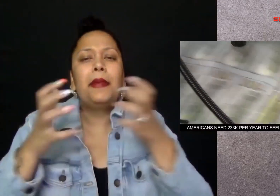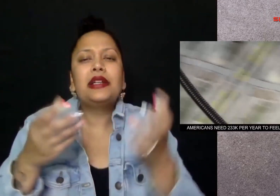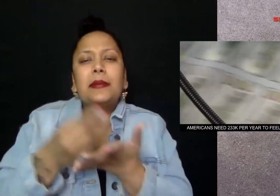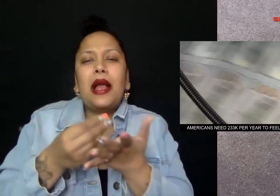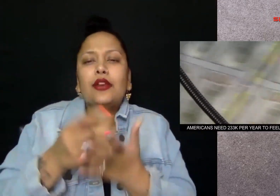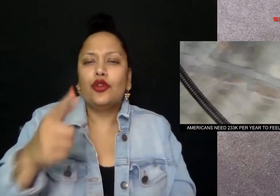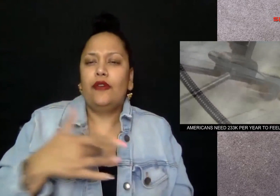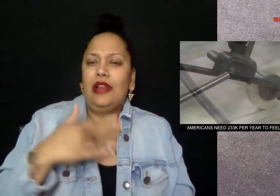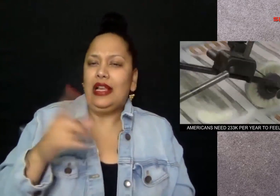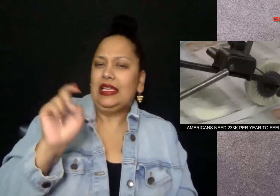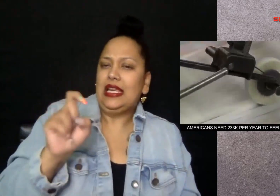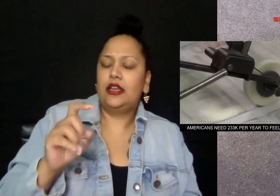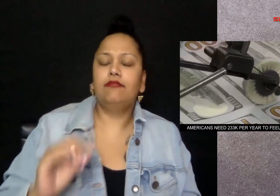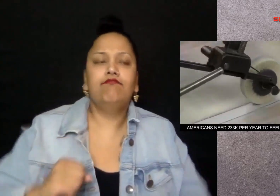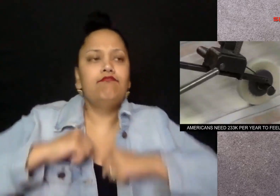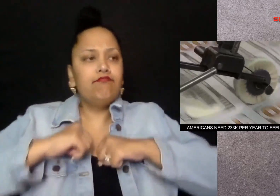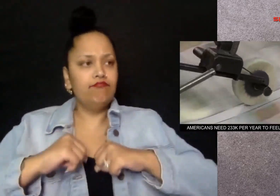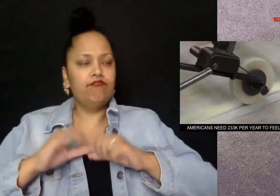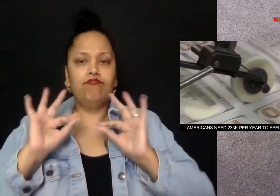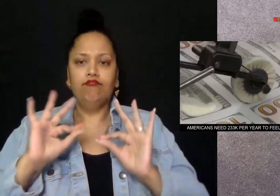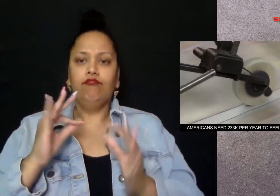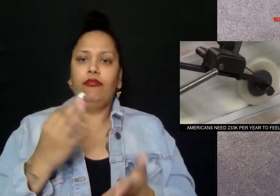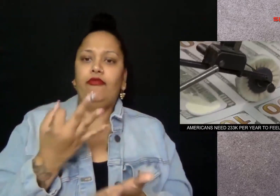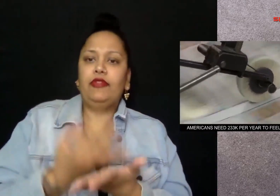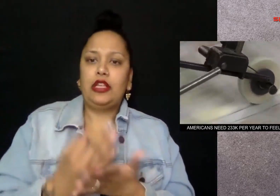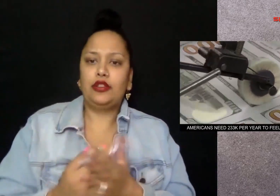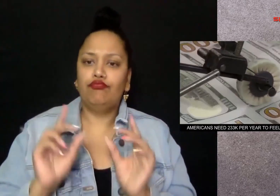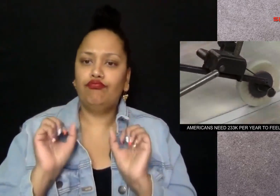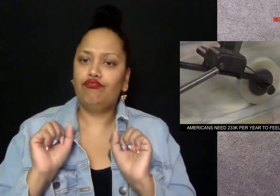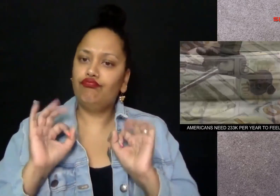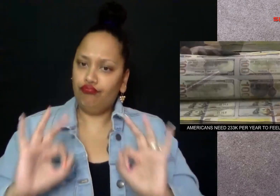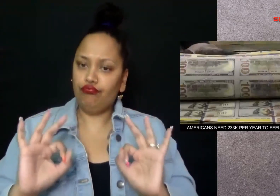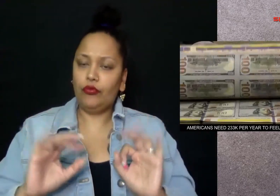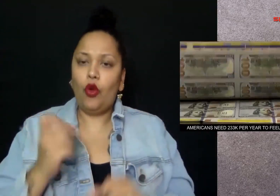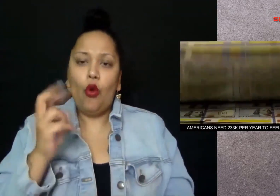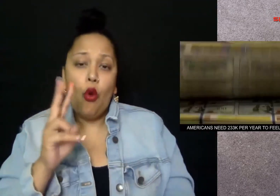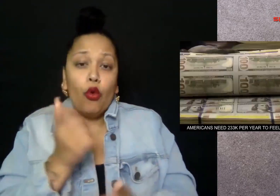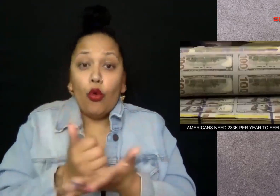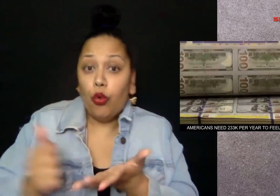how much money would you need to feel financially secure or rich